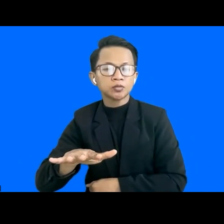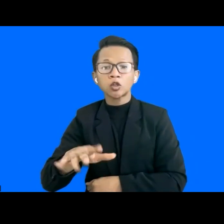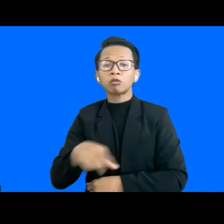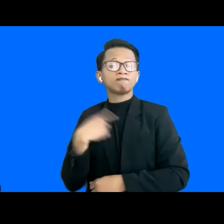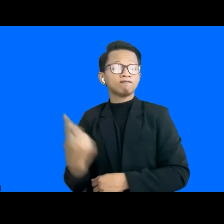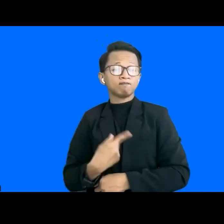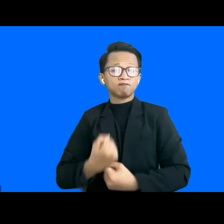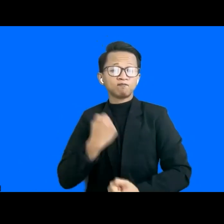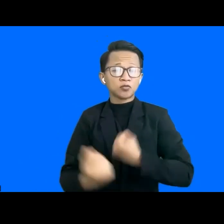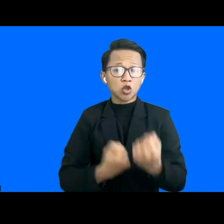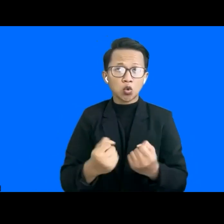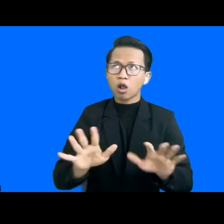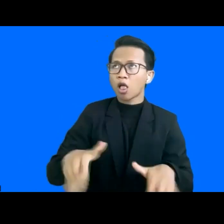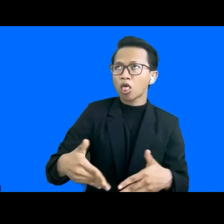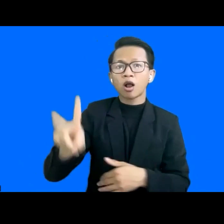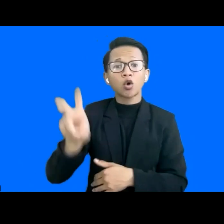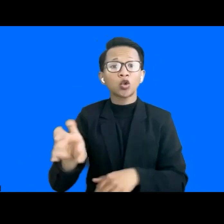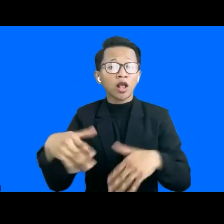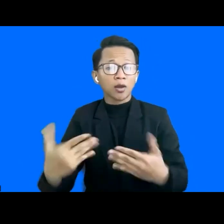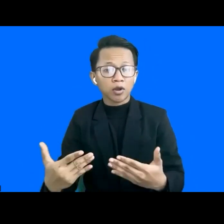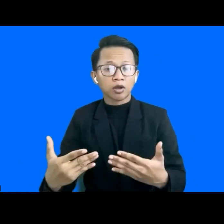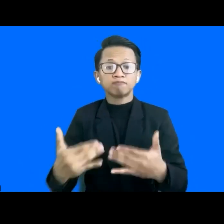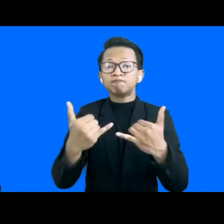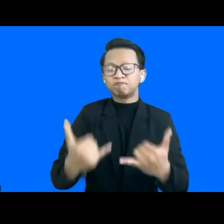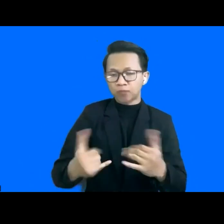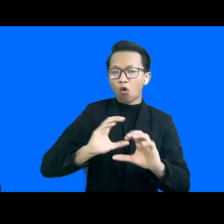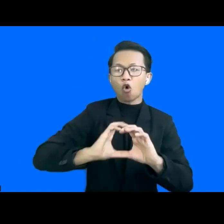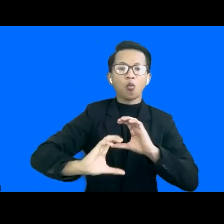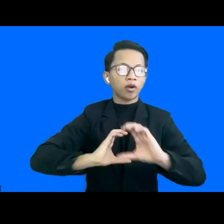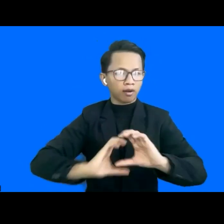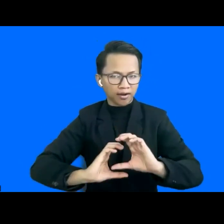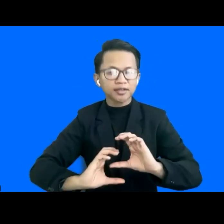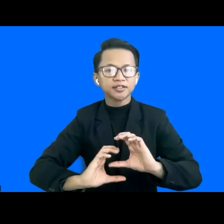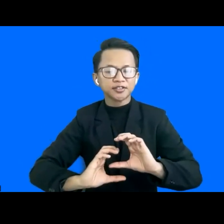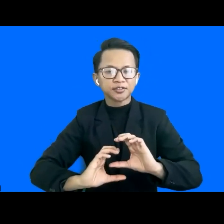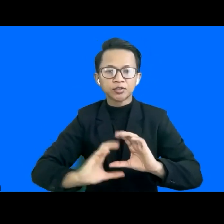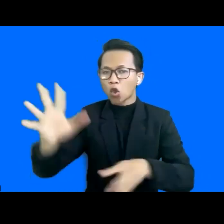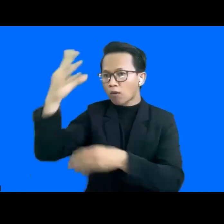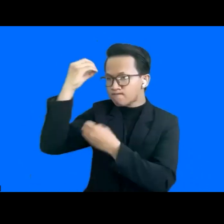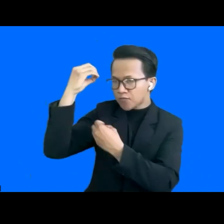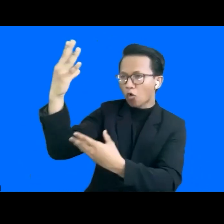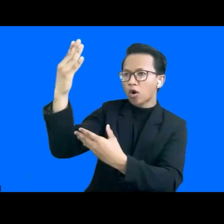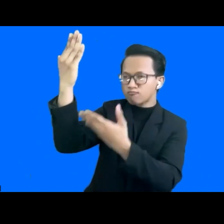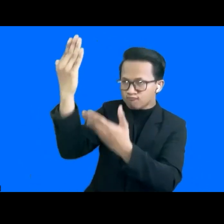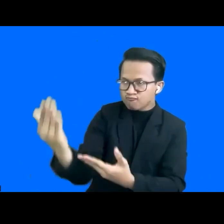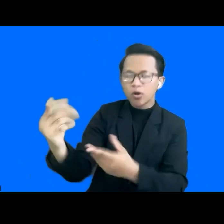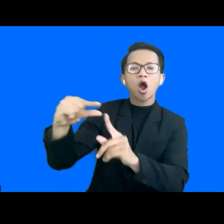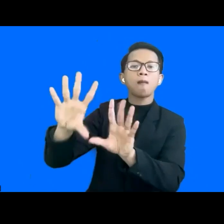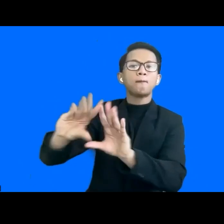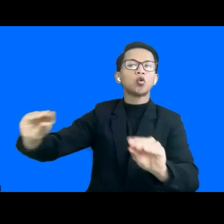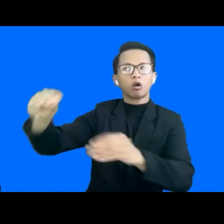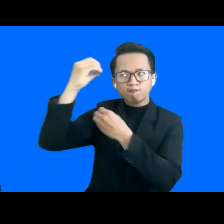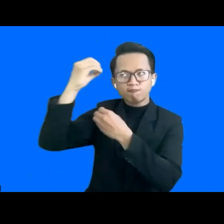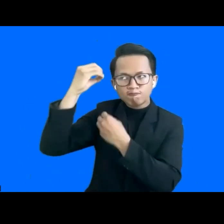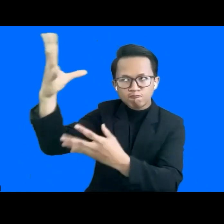and we need to do right now is to communicate and provide more information for the company to understand